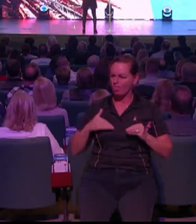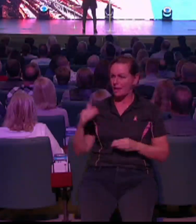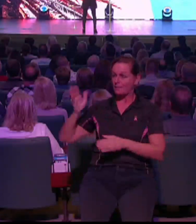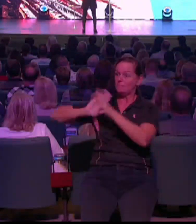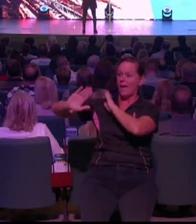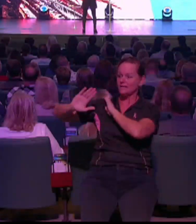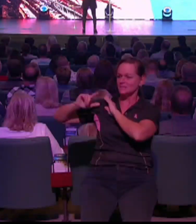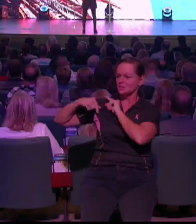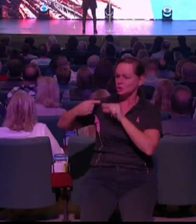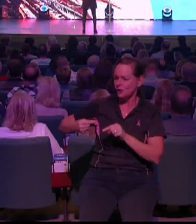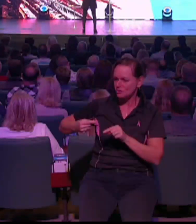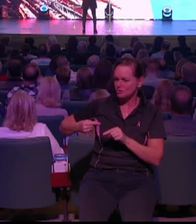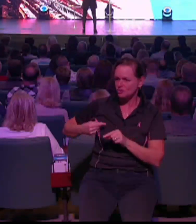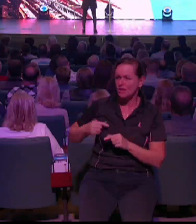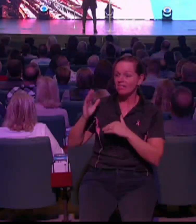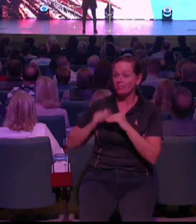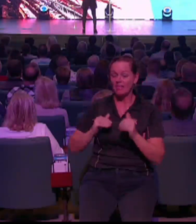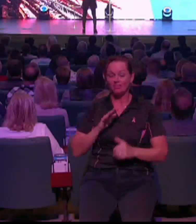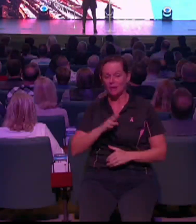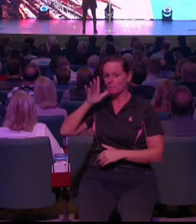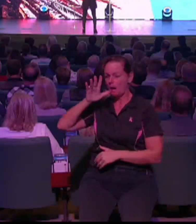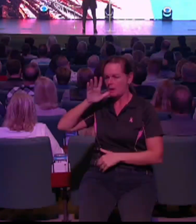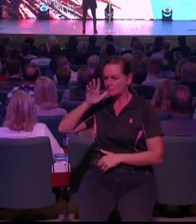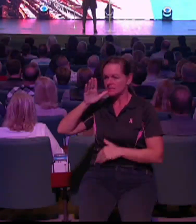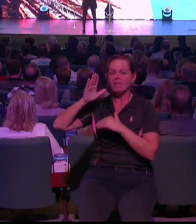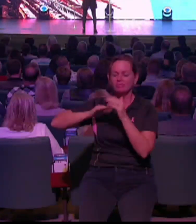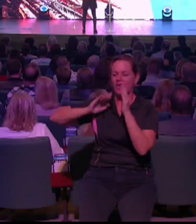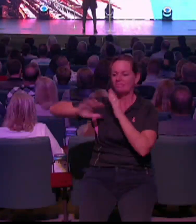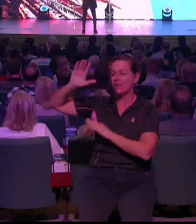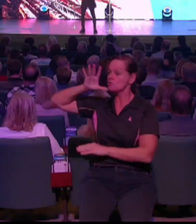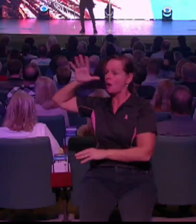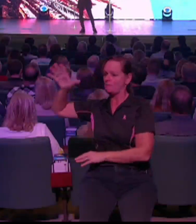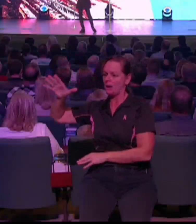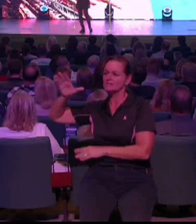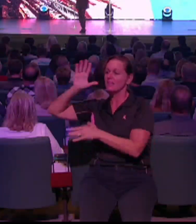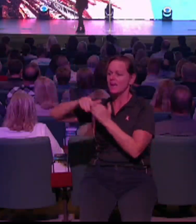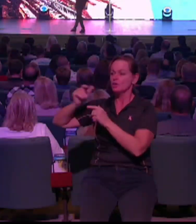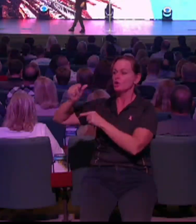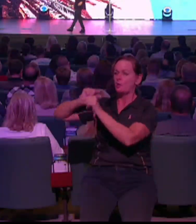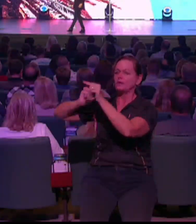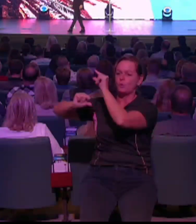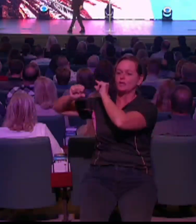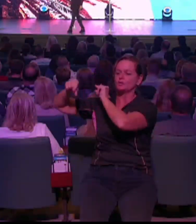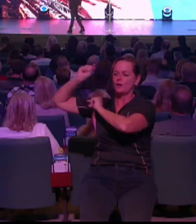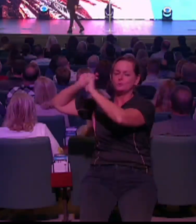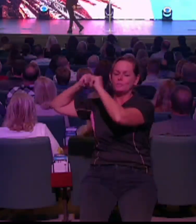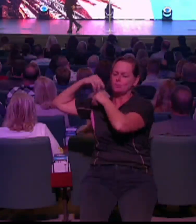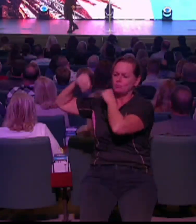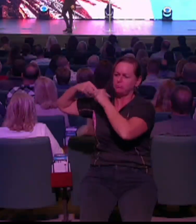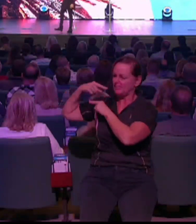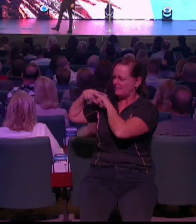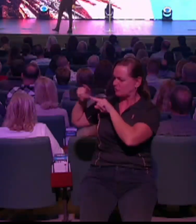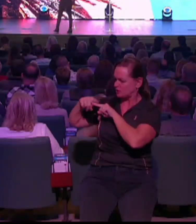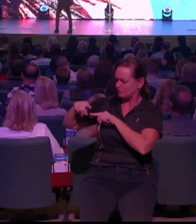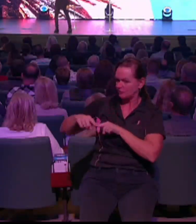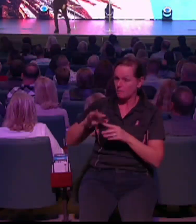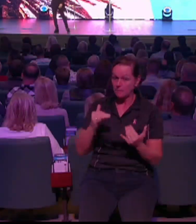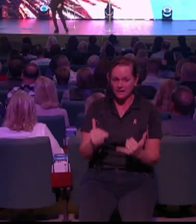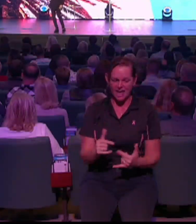anointed to criticize. You are anointed to prophesy. It doesn't take any wisdom to say that there is a mess. How many of y'all